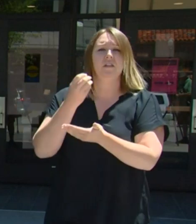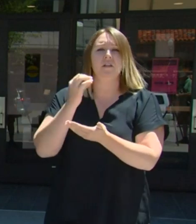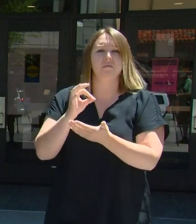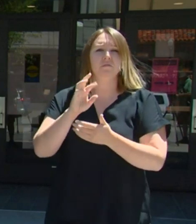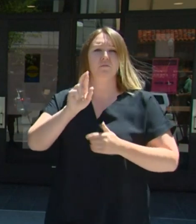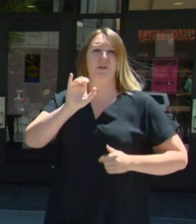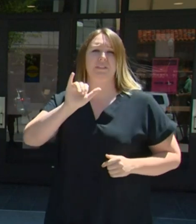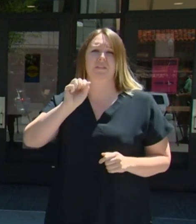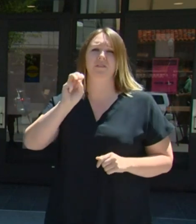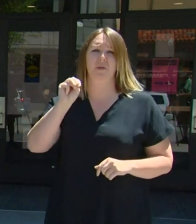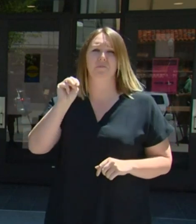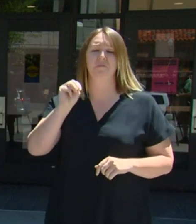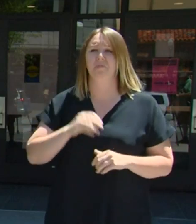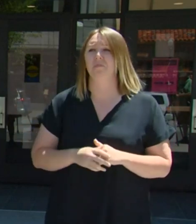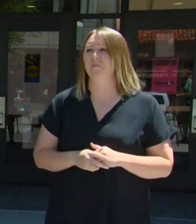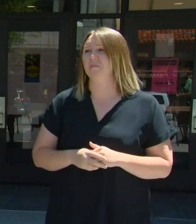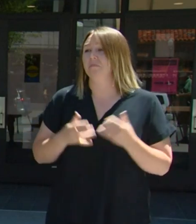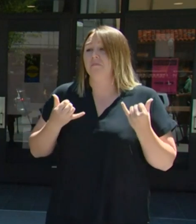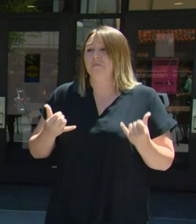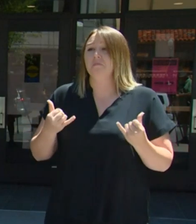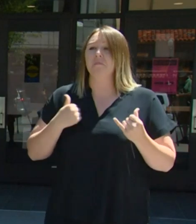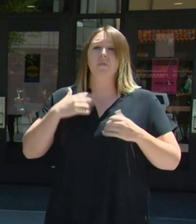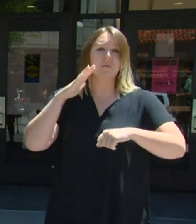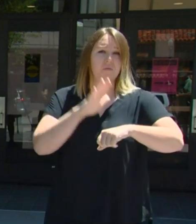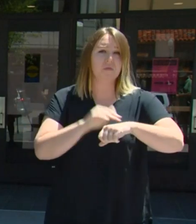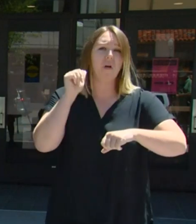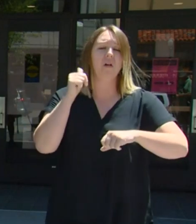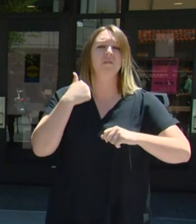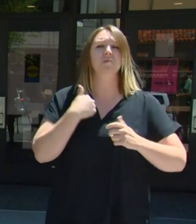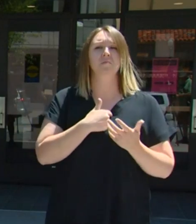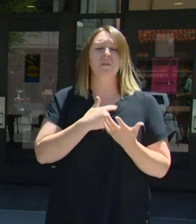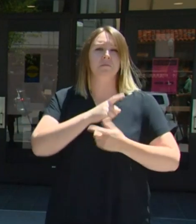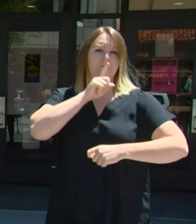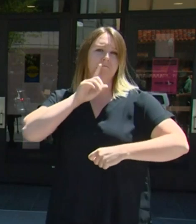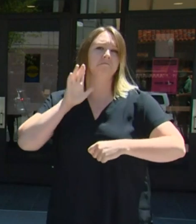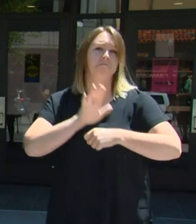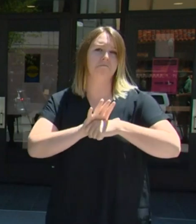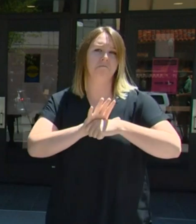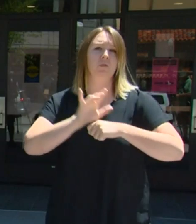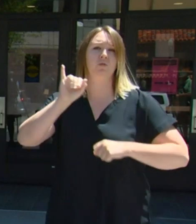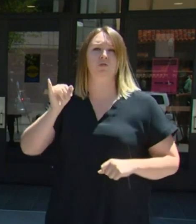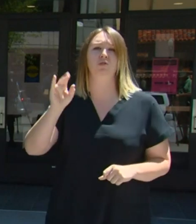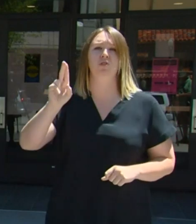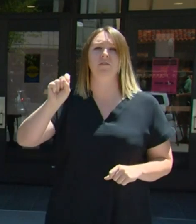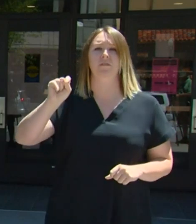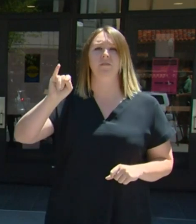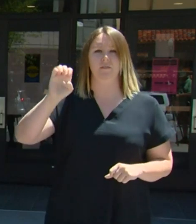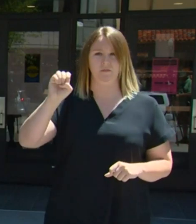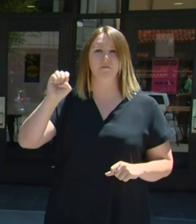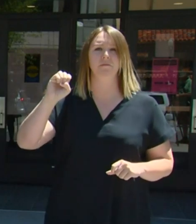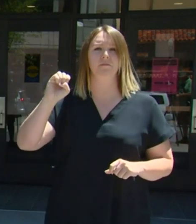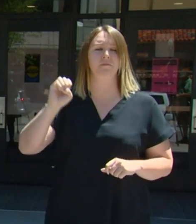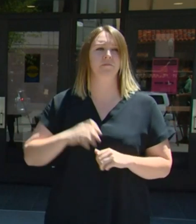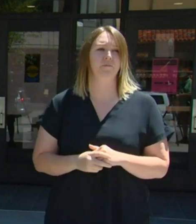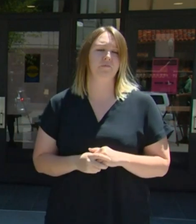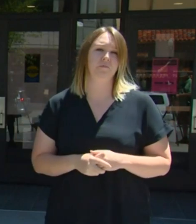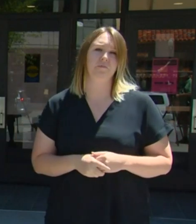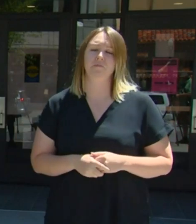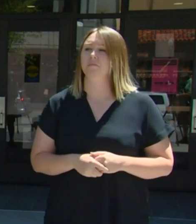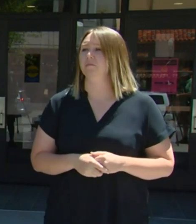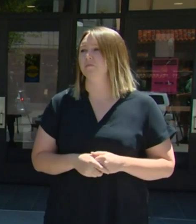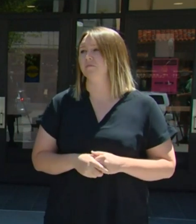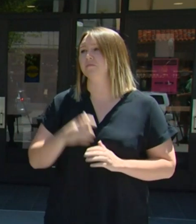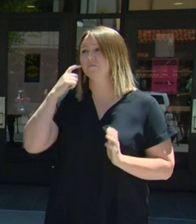the other day I call on all of us to renew our commitment to justice and recognize that we must hold ourselves